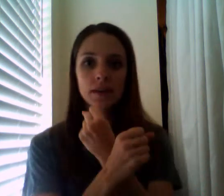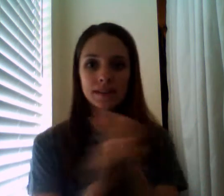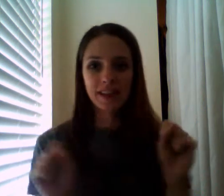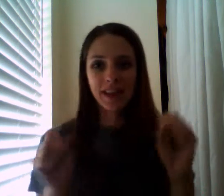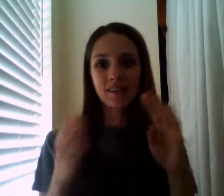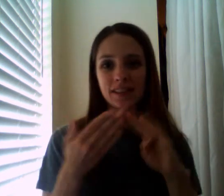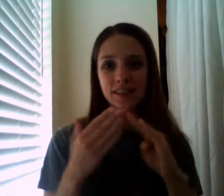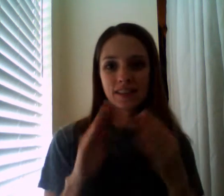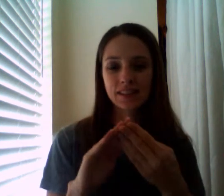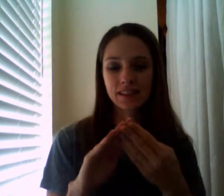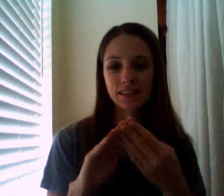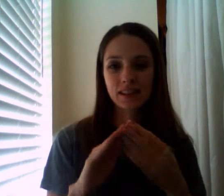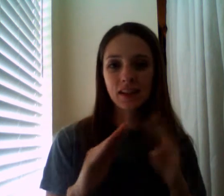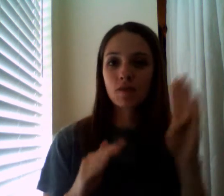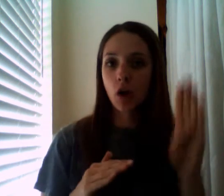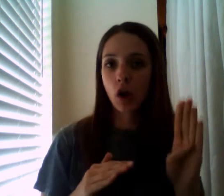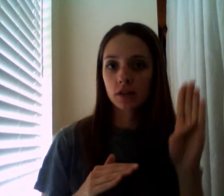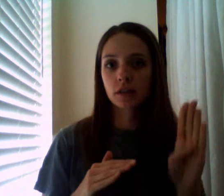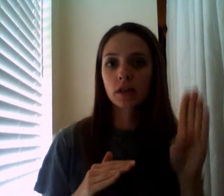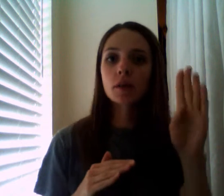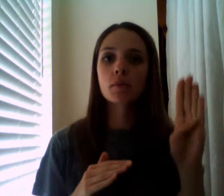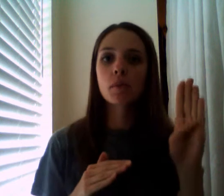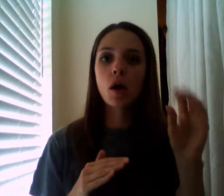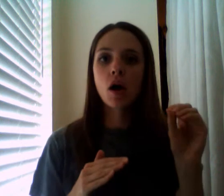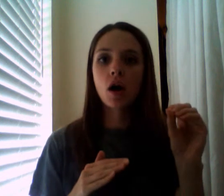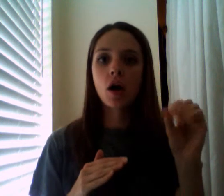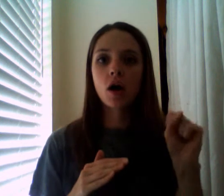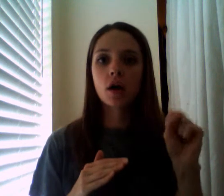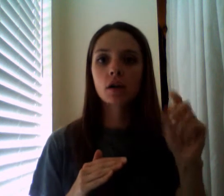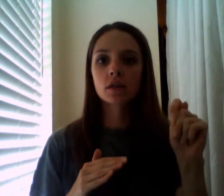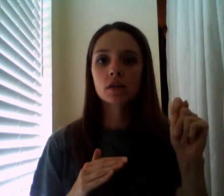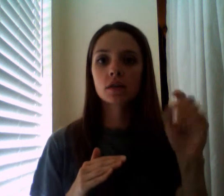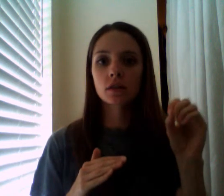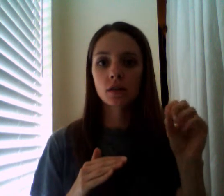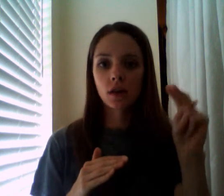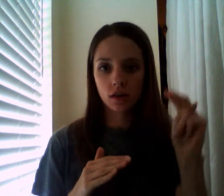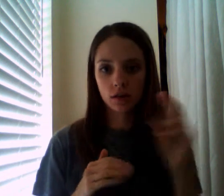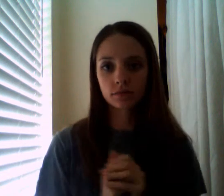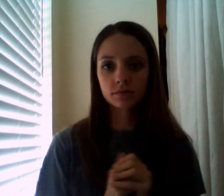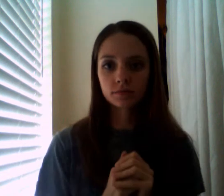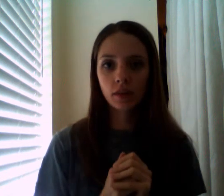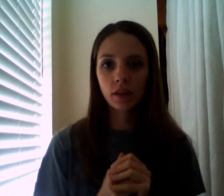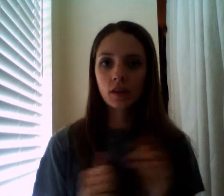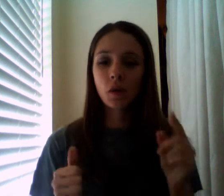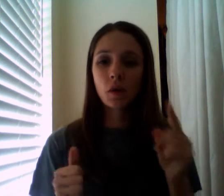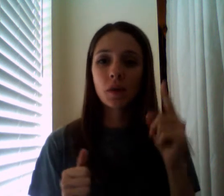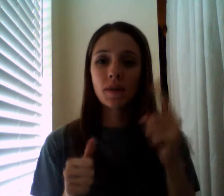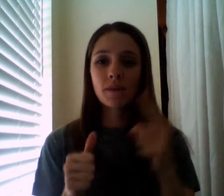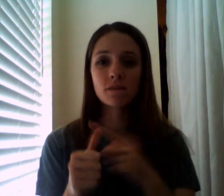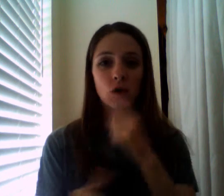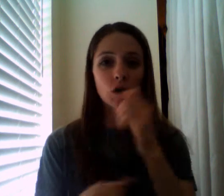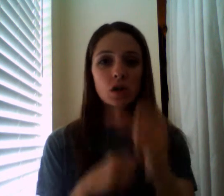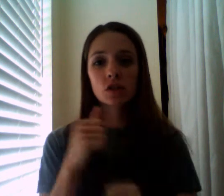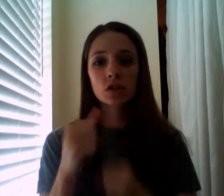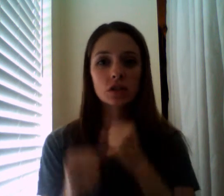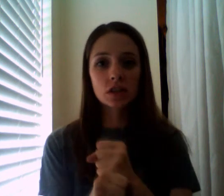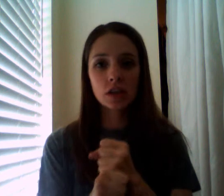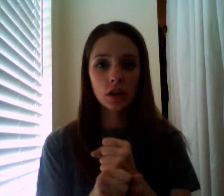so the first year here we have our colonies getting an army together and they've won some